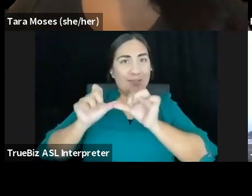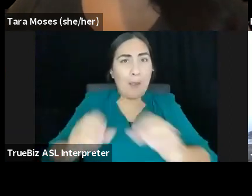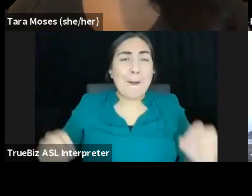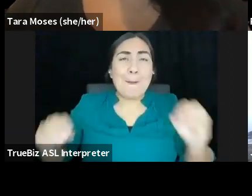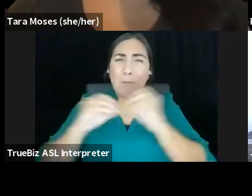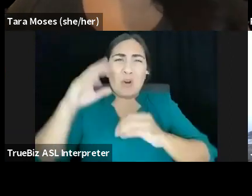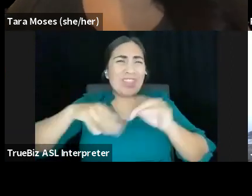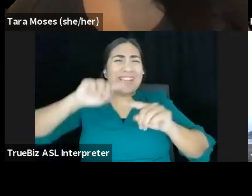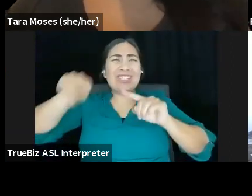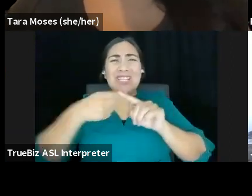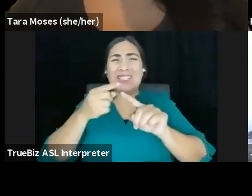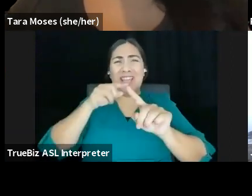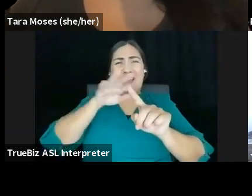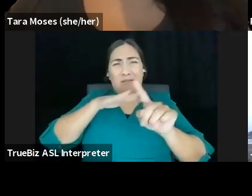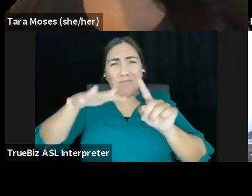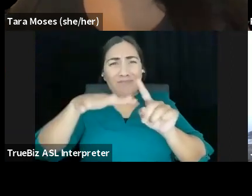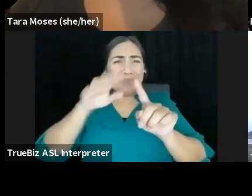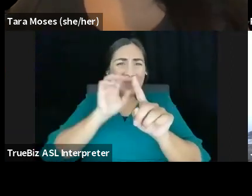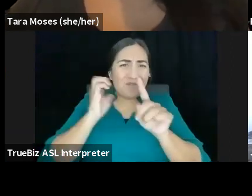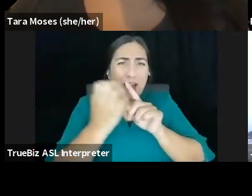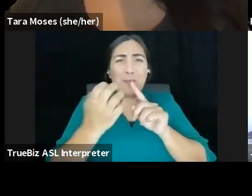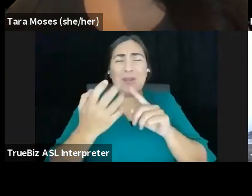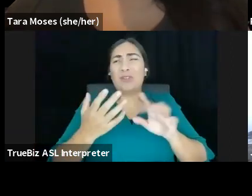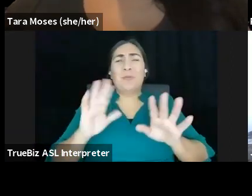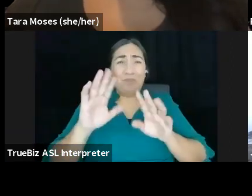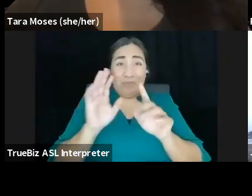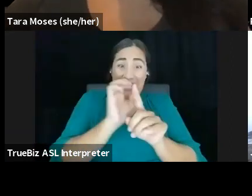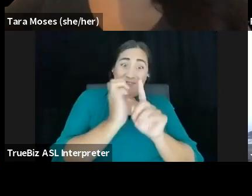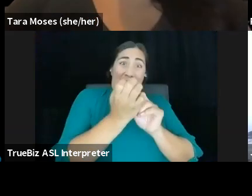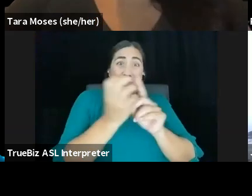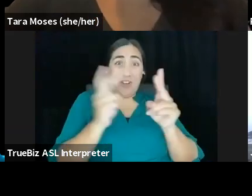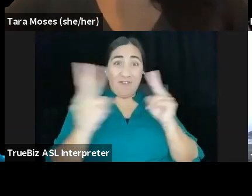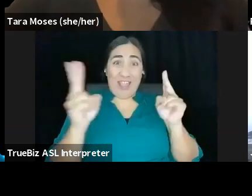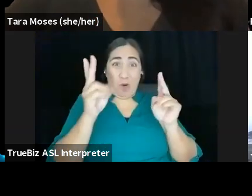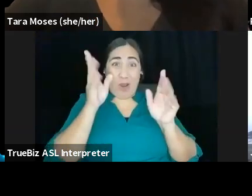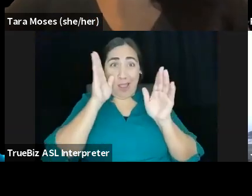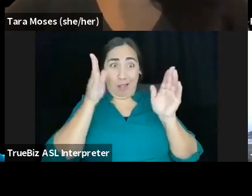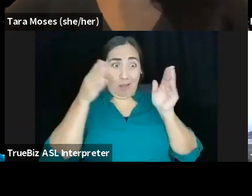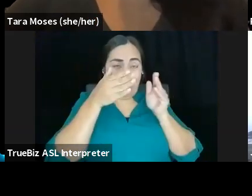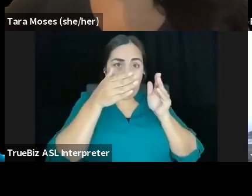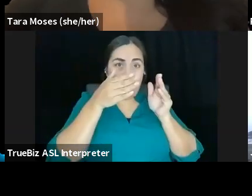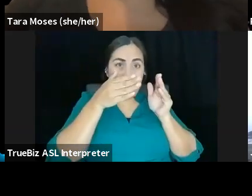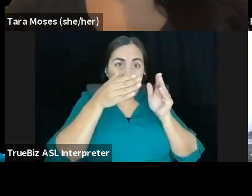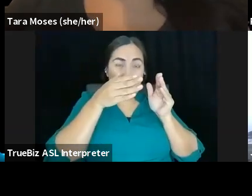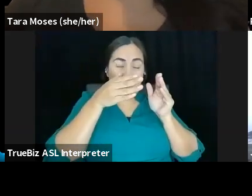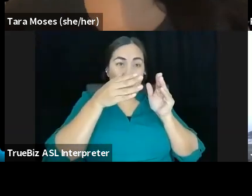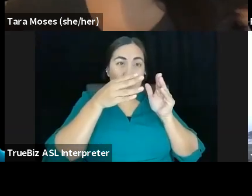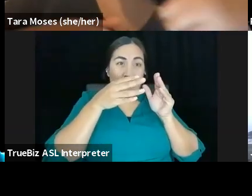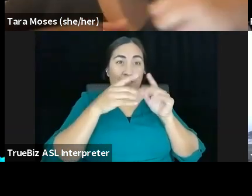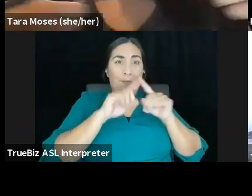sustainability, right? Which is a very narrow lens, but a very common one. But now I think that our thinking has sort